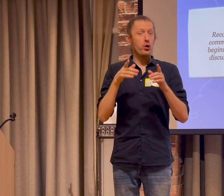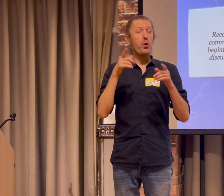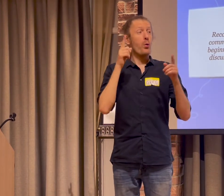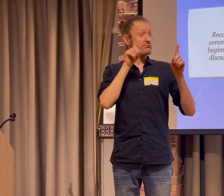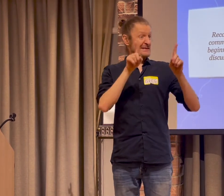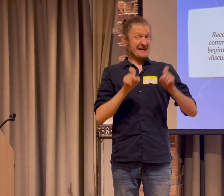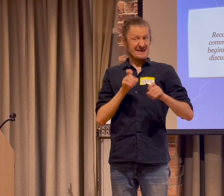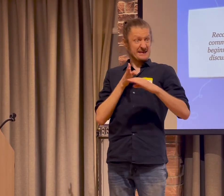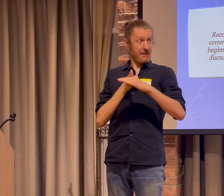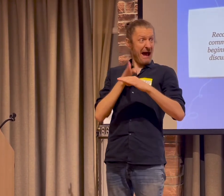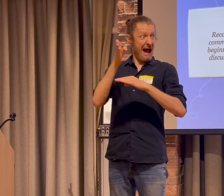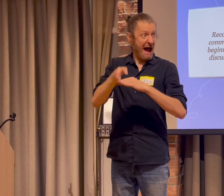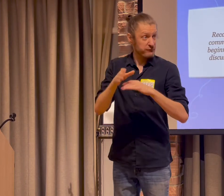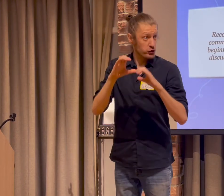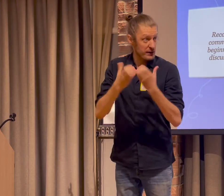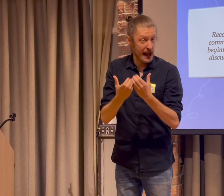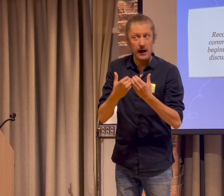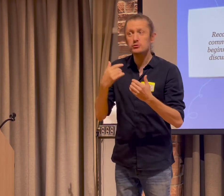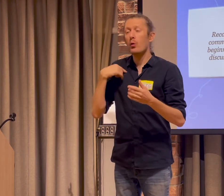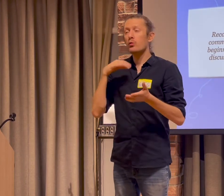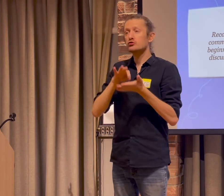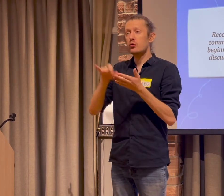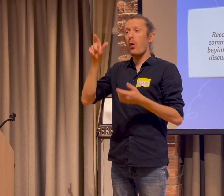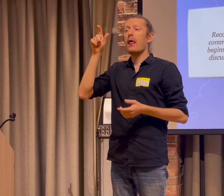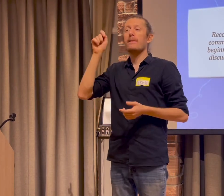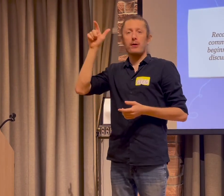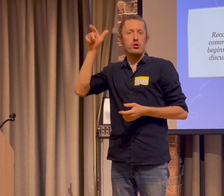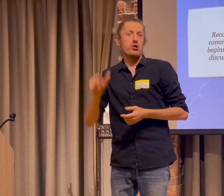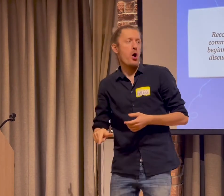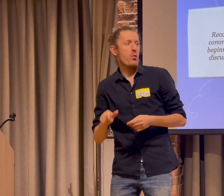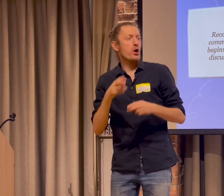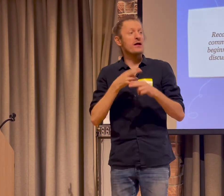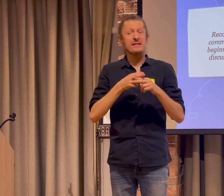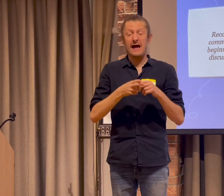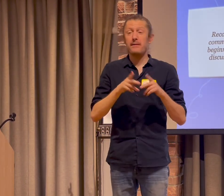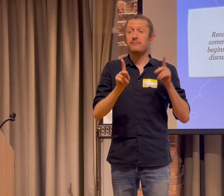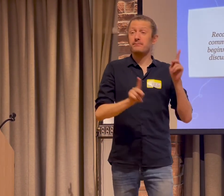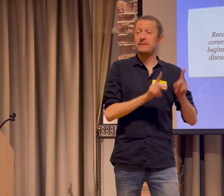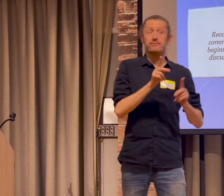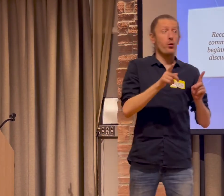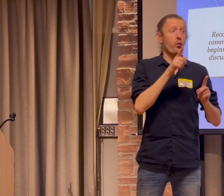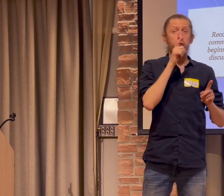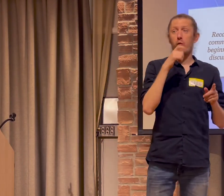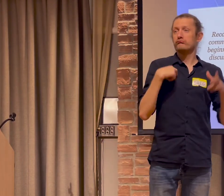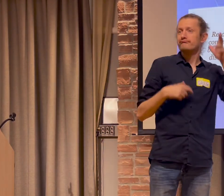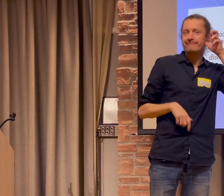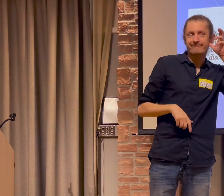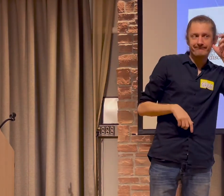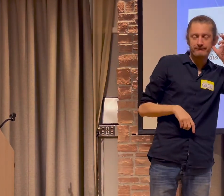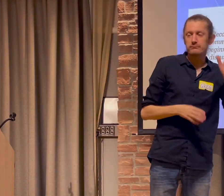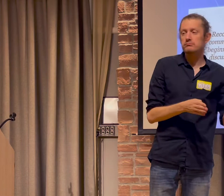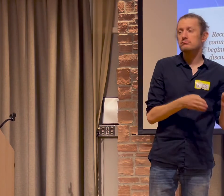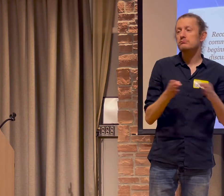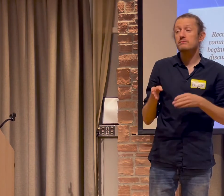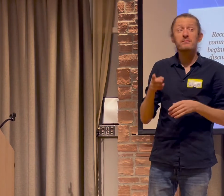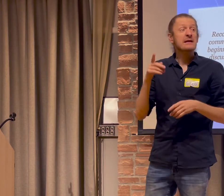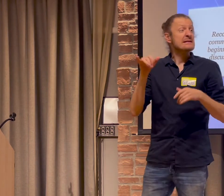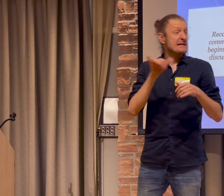For example, research shows that people who have sign language interpreters typically score lower